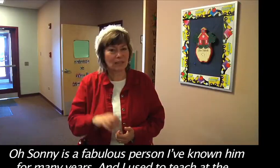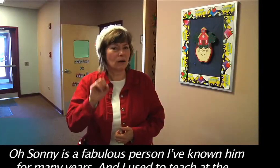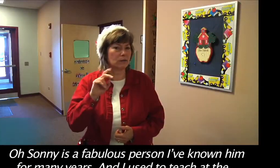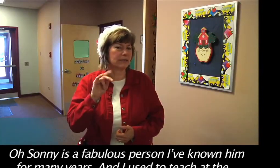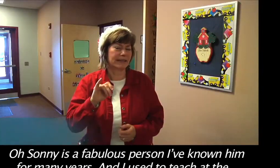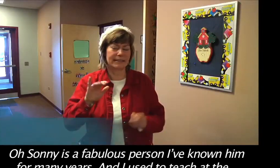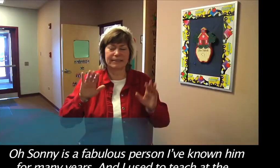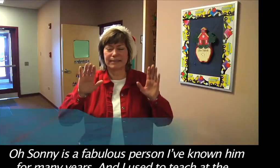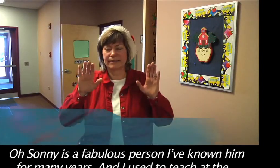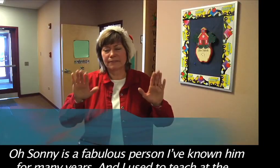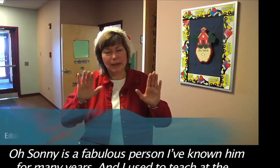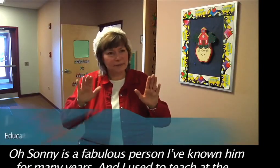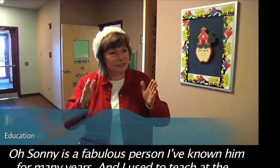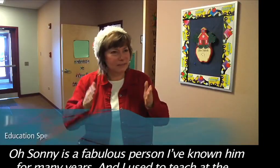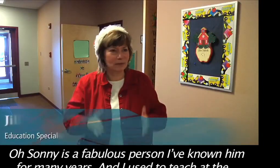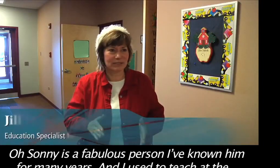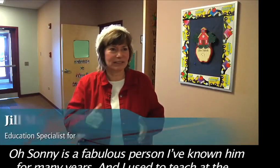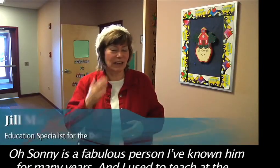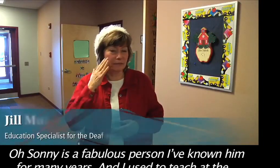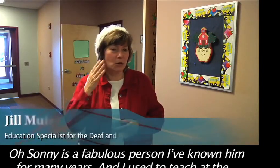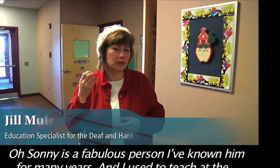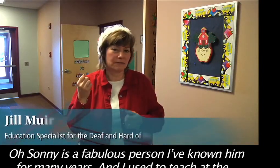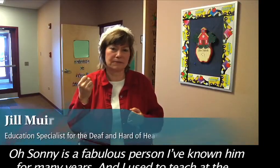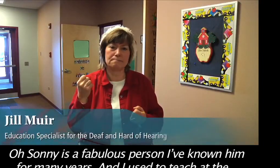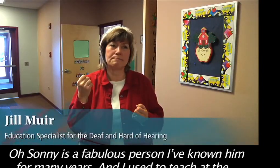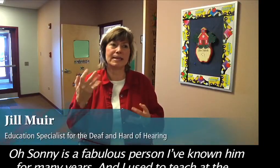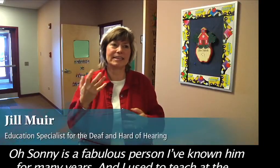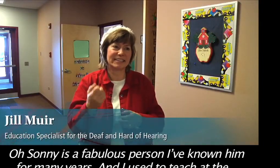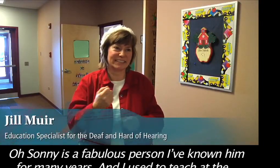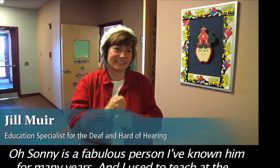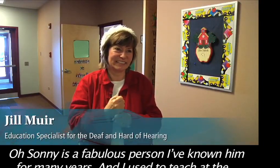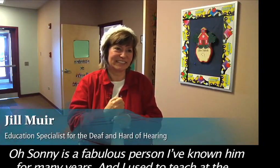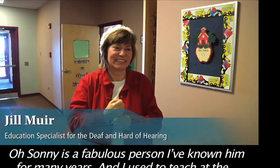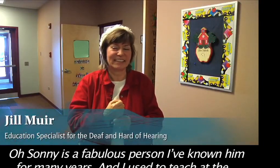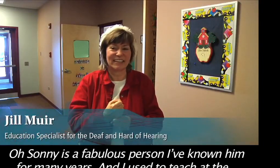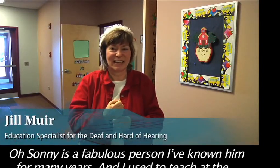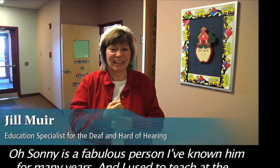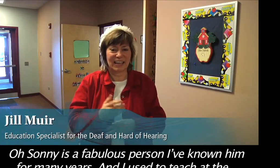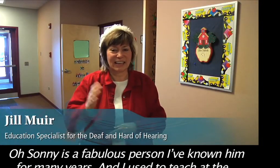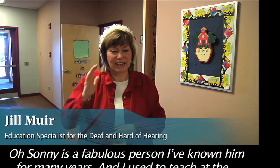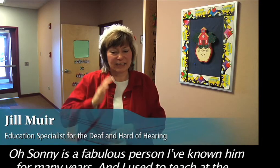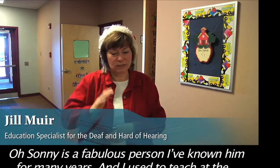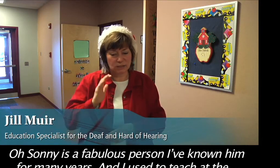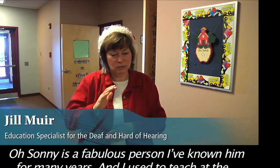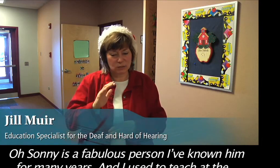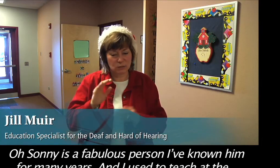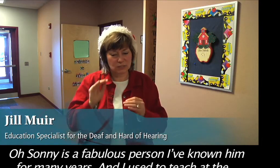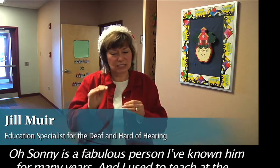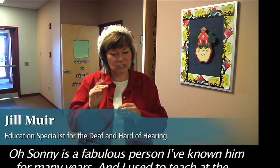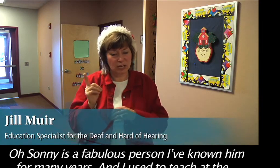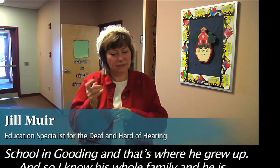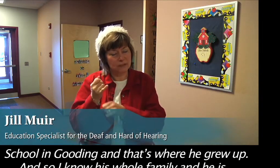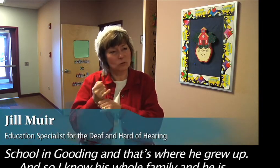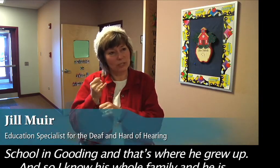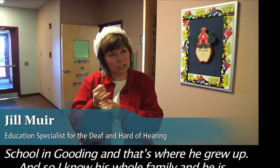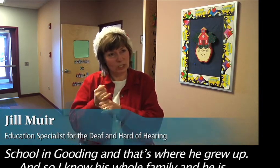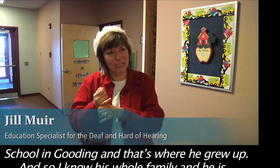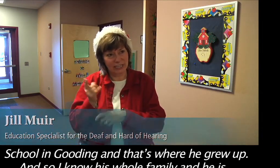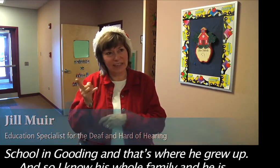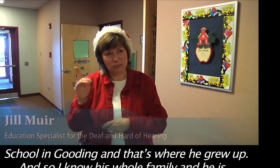Oh, Sonny is a fabulous person. I've known him for many years and I used to teach at the school in Gooding and that's